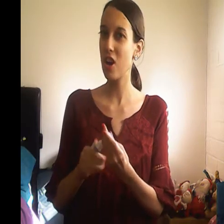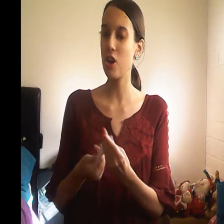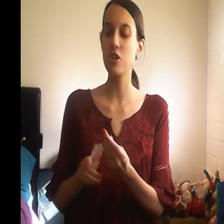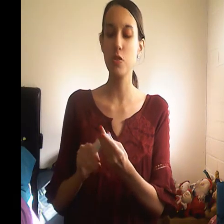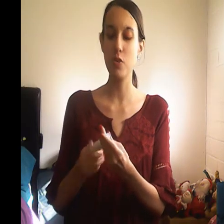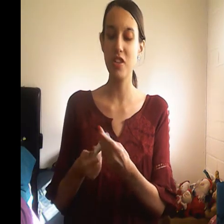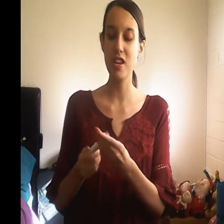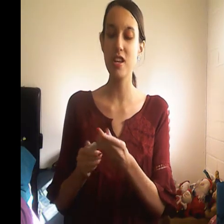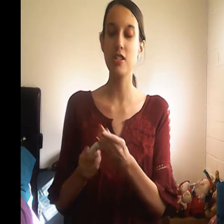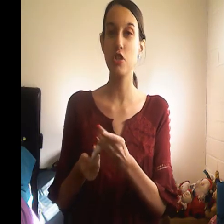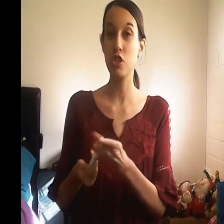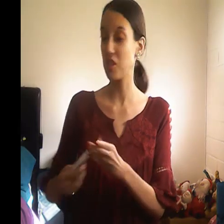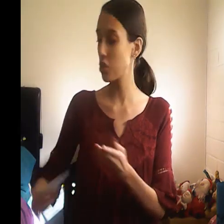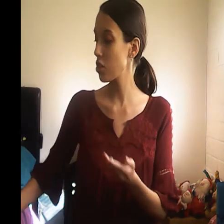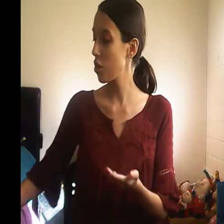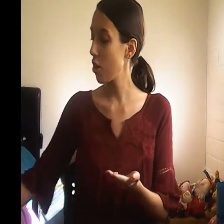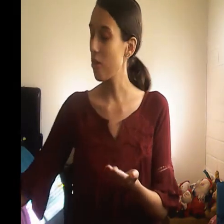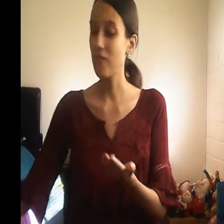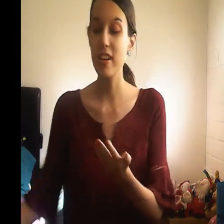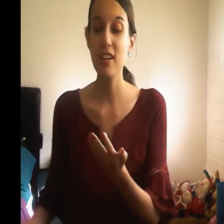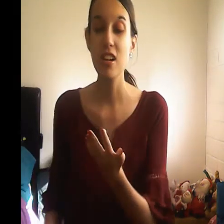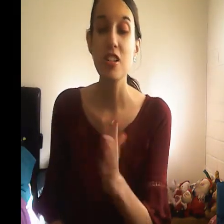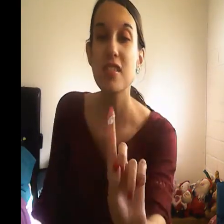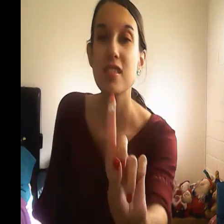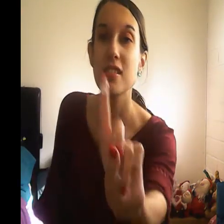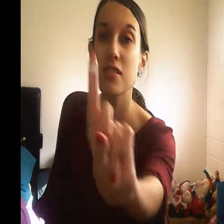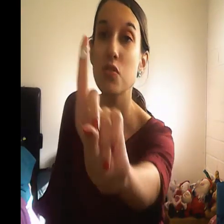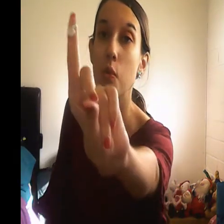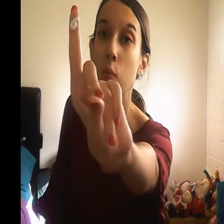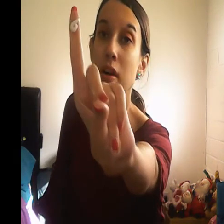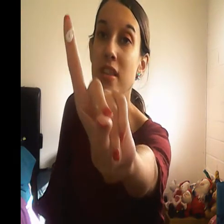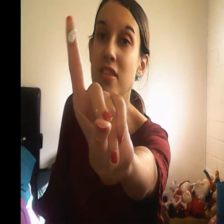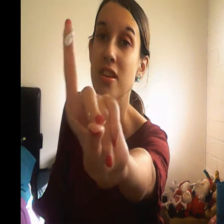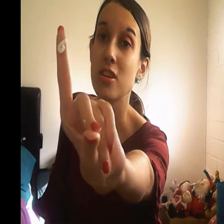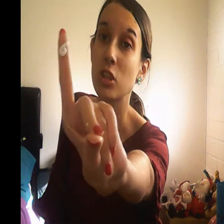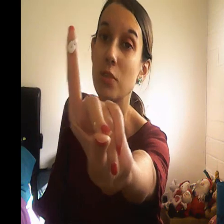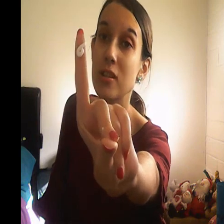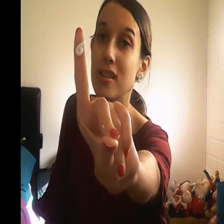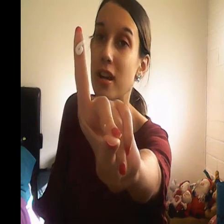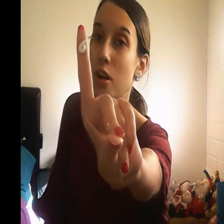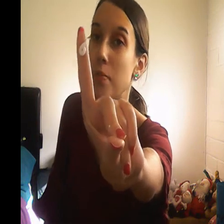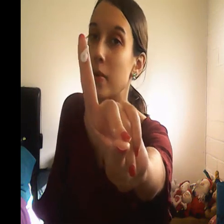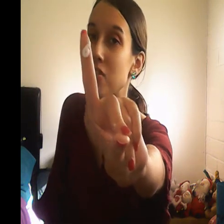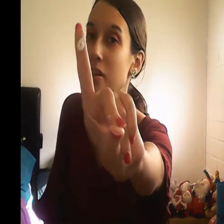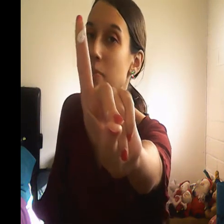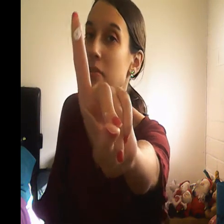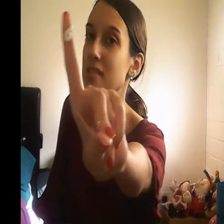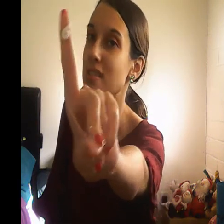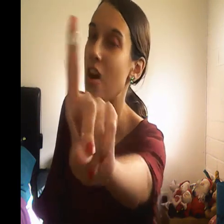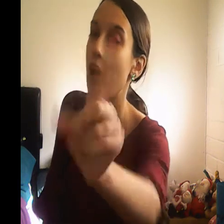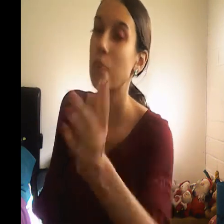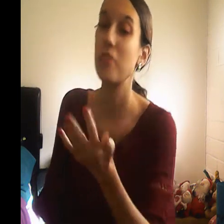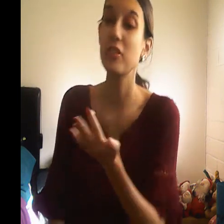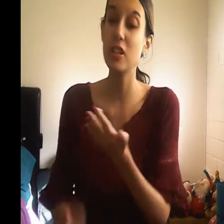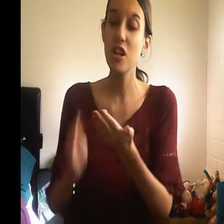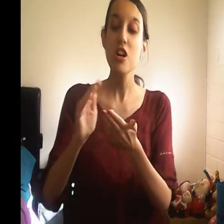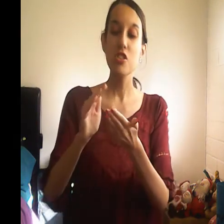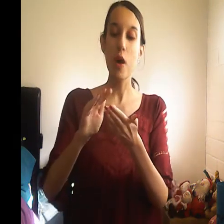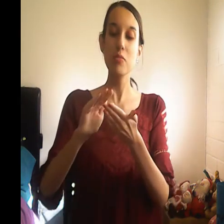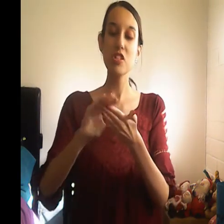or too thin it's just right this is what the cream looks like i hope you guys are able to see that on my finger so i'm just